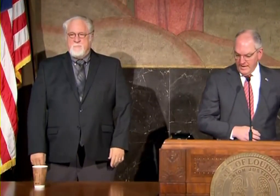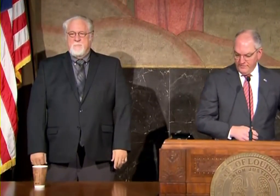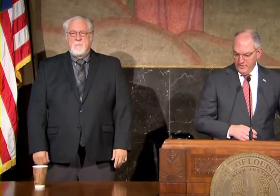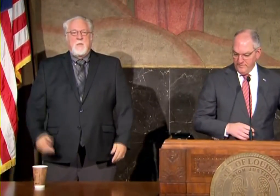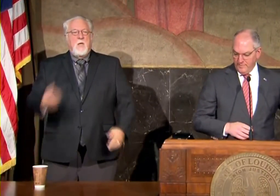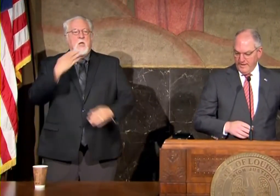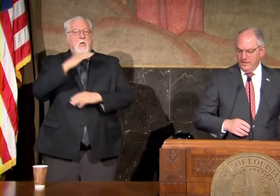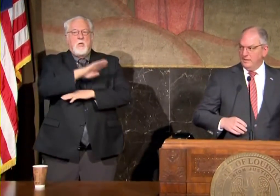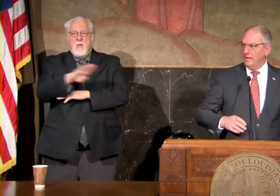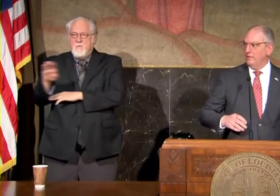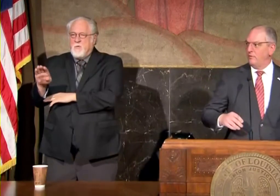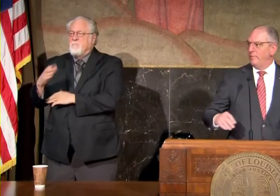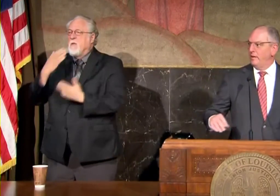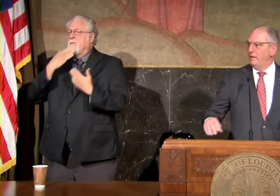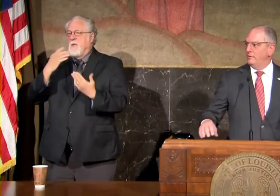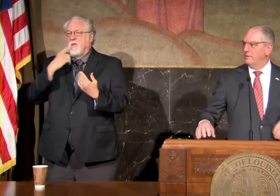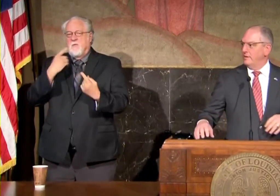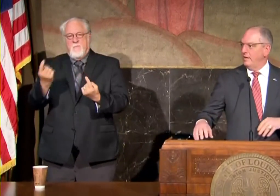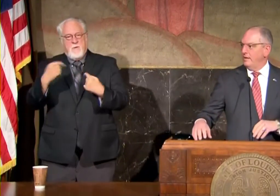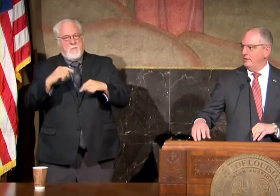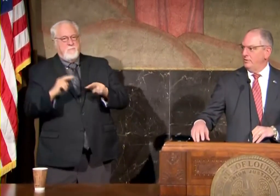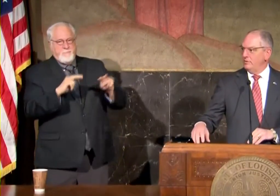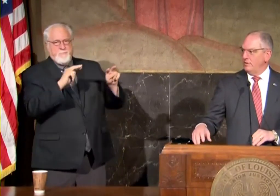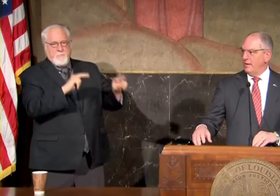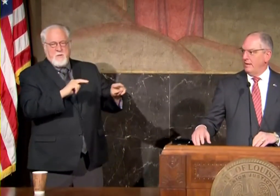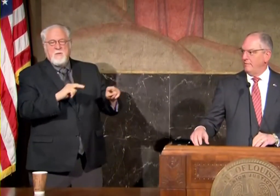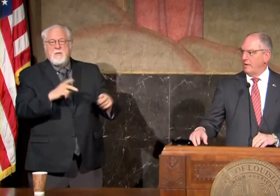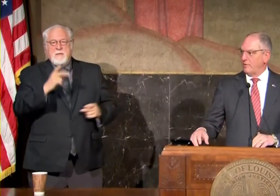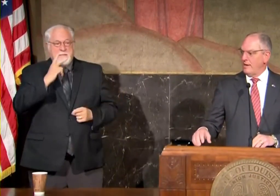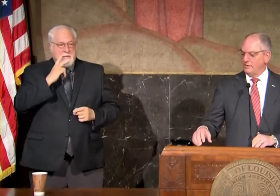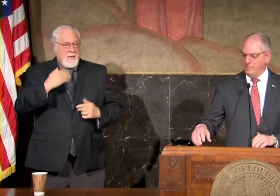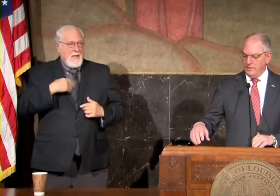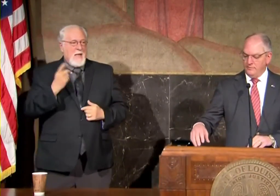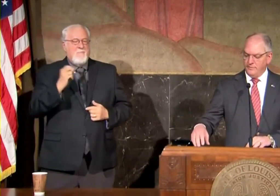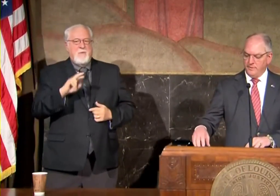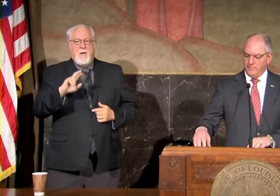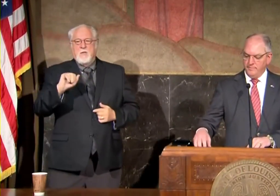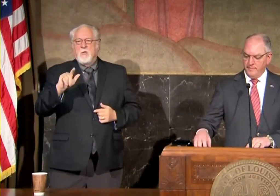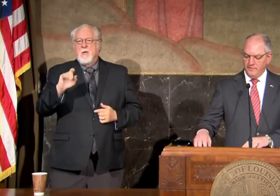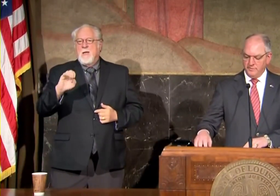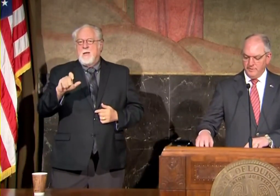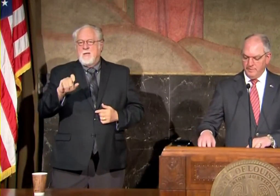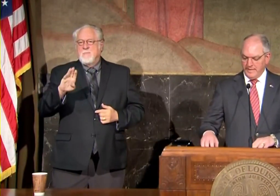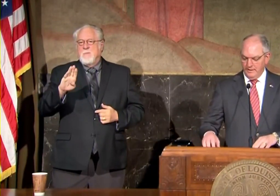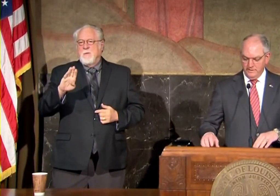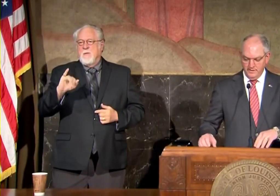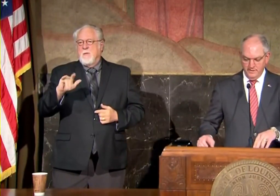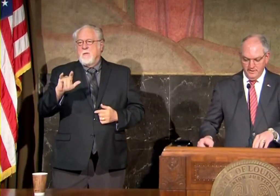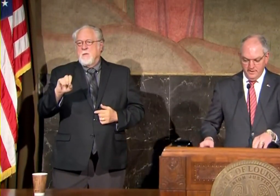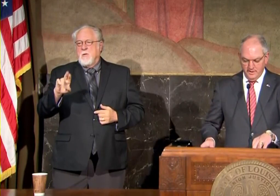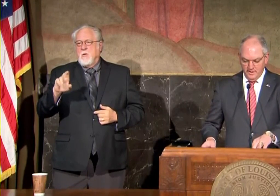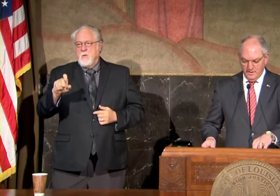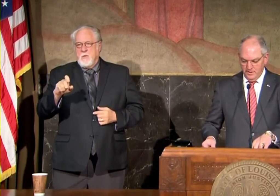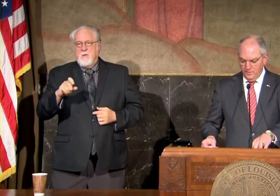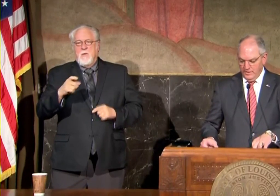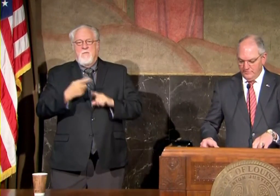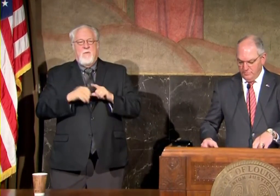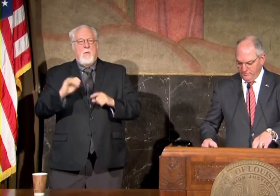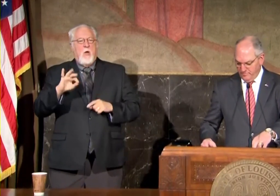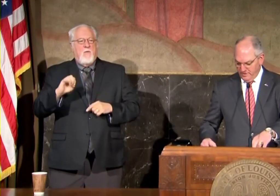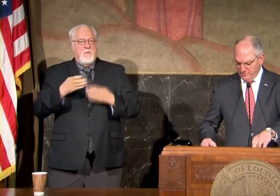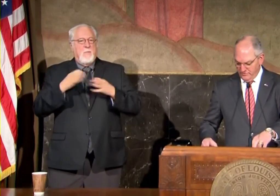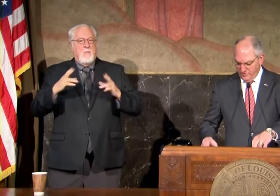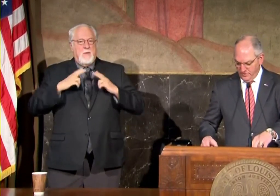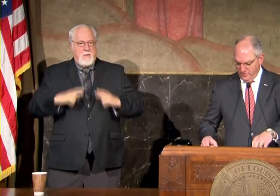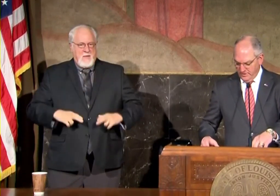good afternoon everybody and thank you for being here today as you can see I have dr. Alex be you from the office of public health who will have